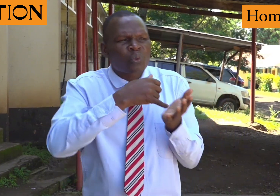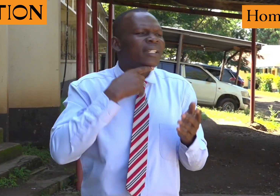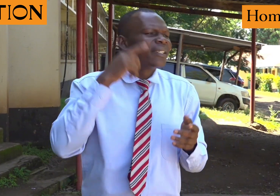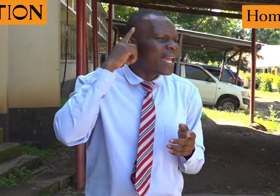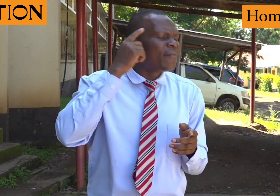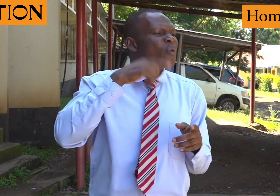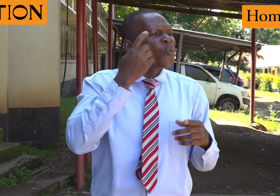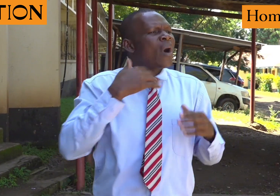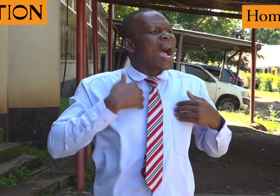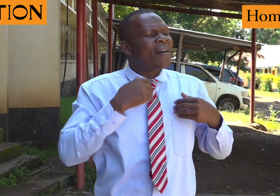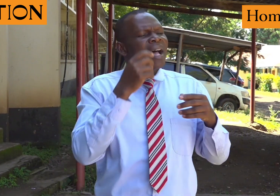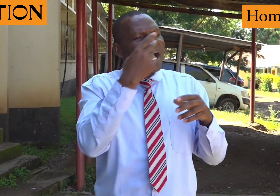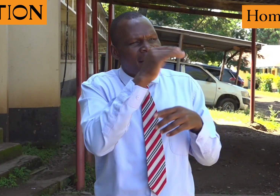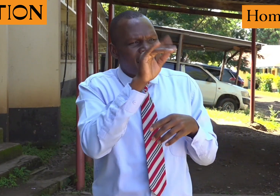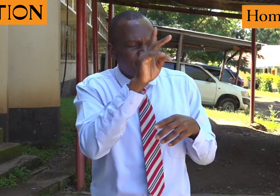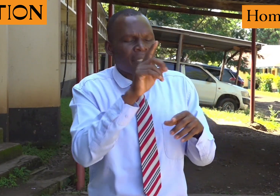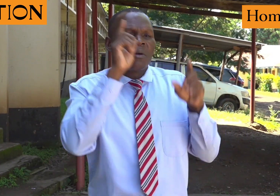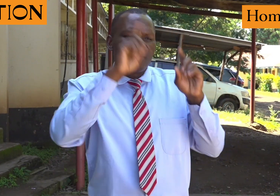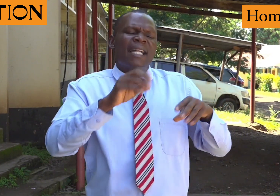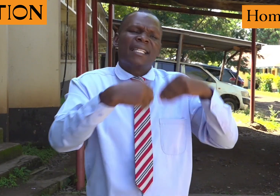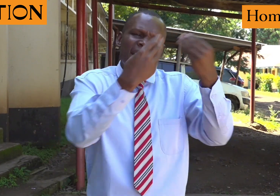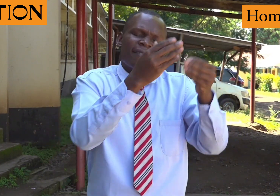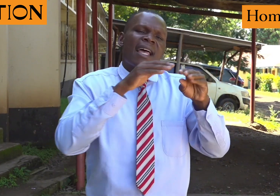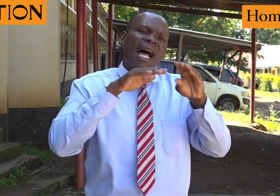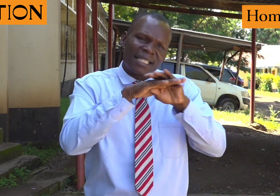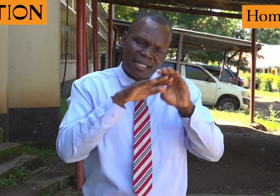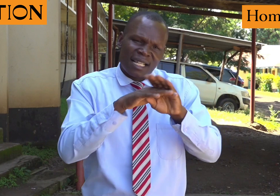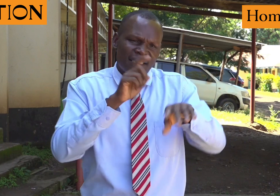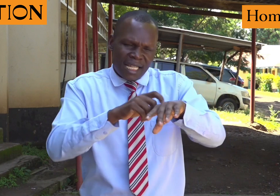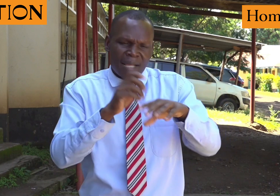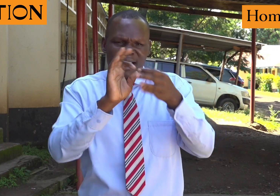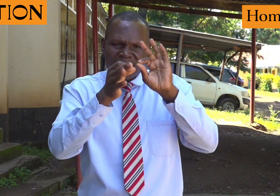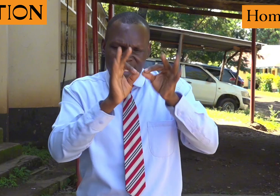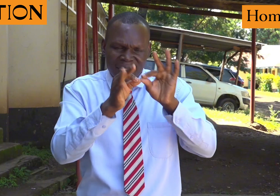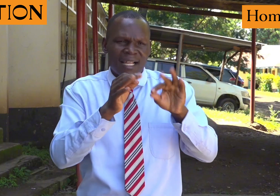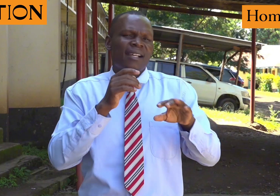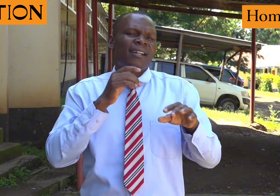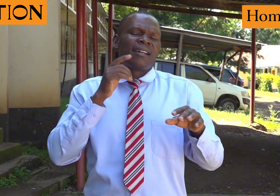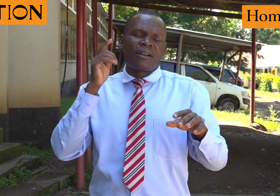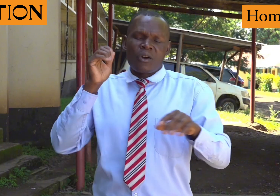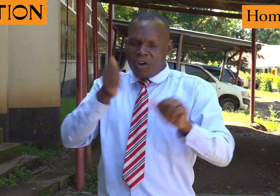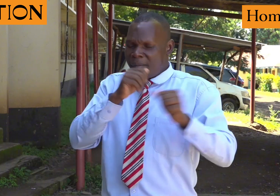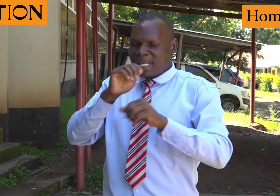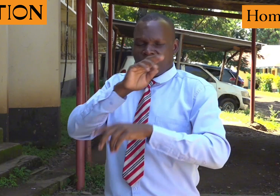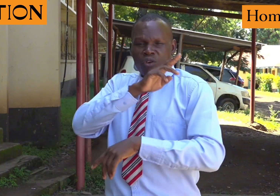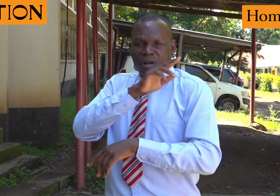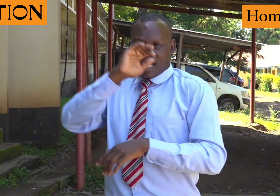someone who is deaf, who is HIV positive, how can they access information in the hospital?